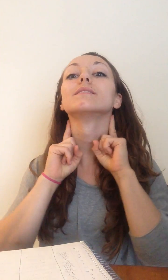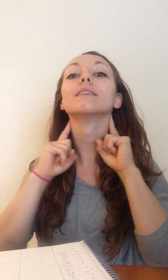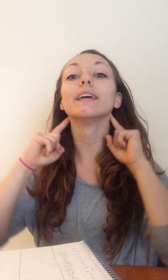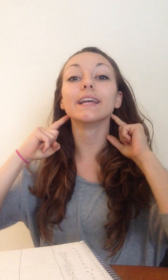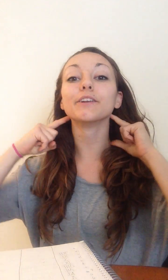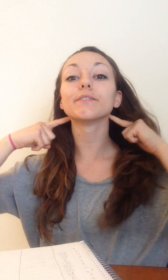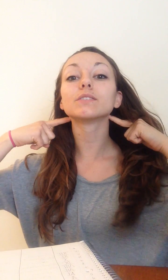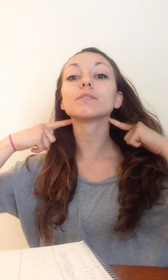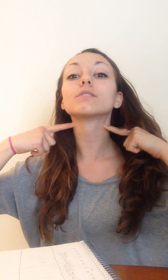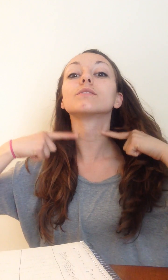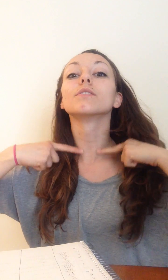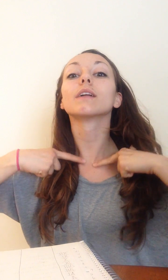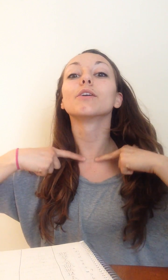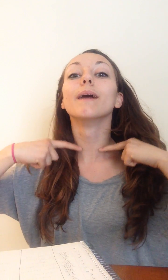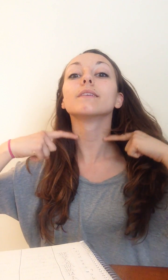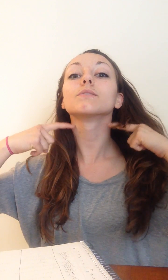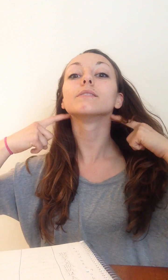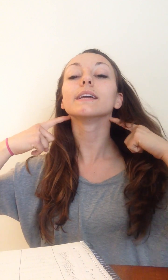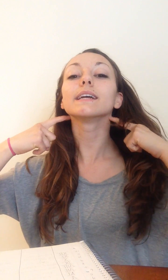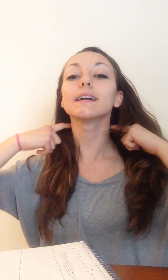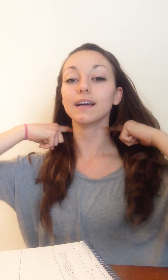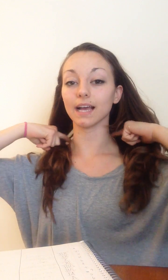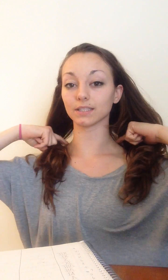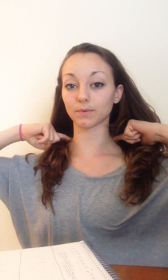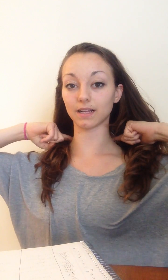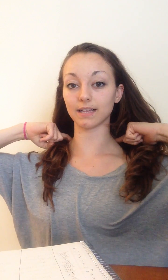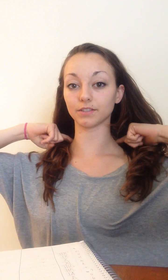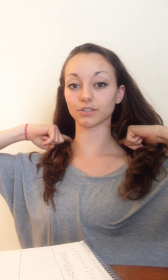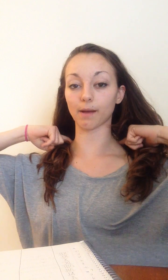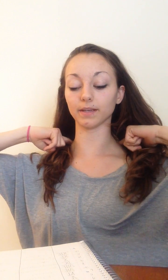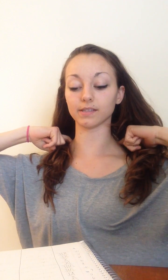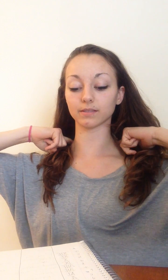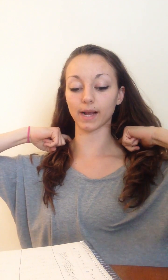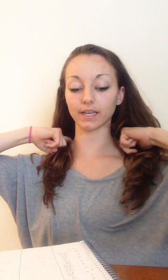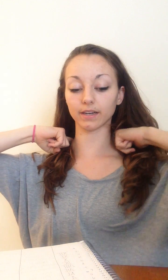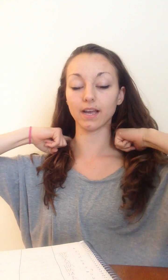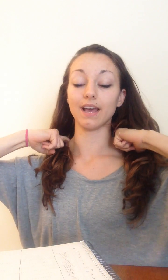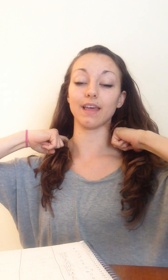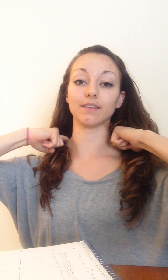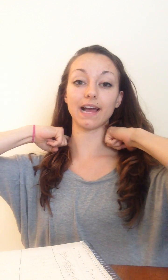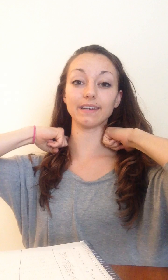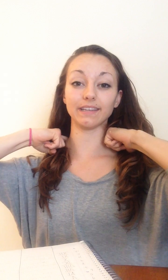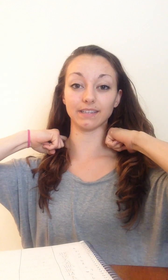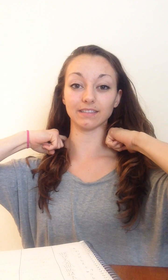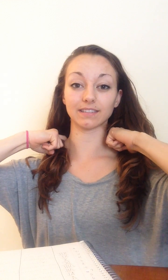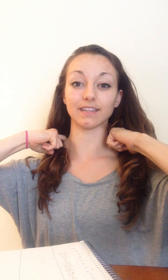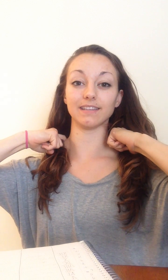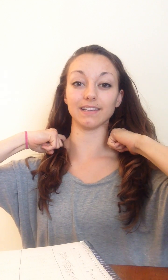it innervates with your sternocleidomastoid right here, as well as your trapezius back here. And that is the